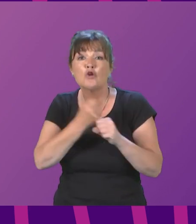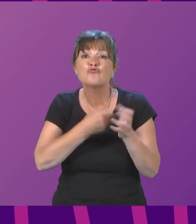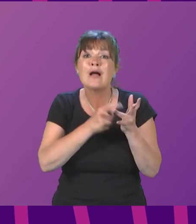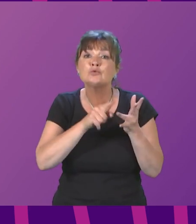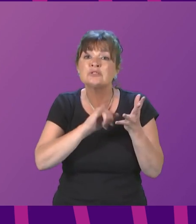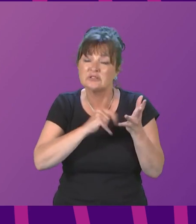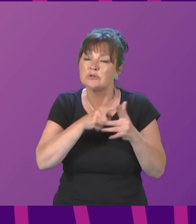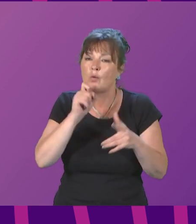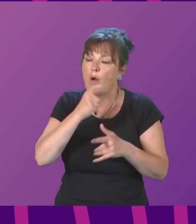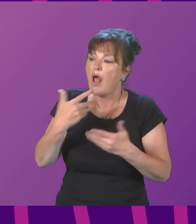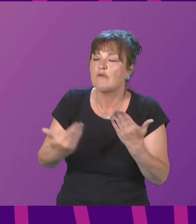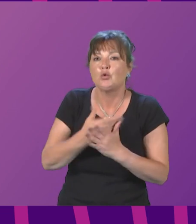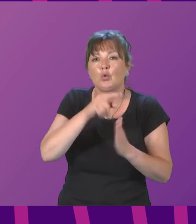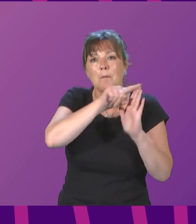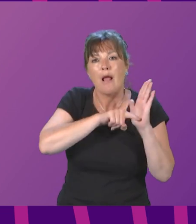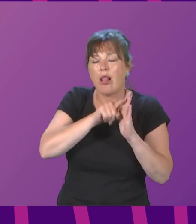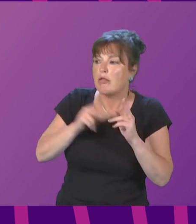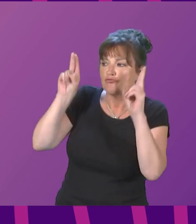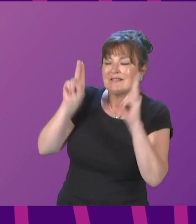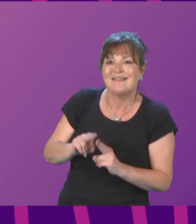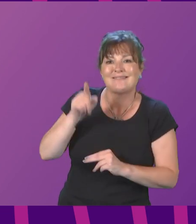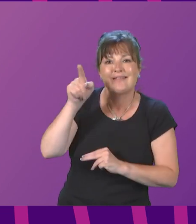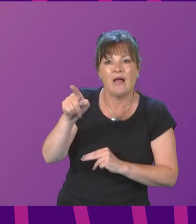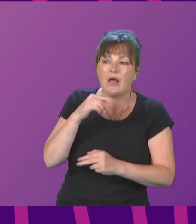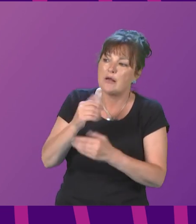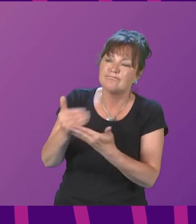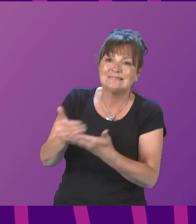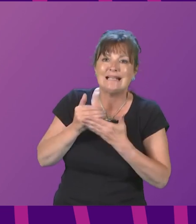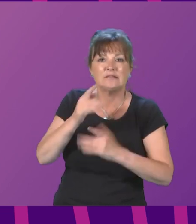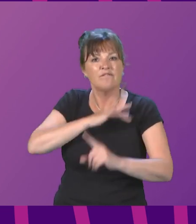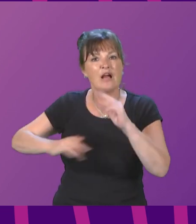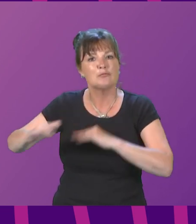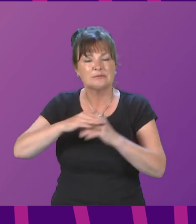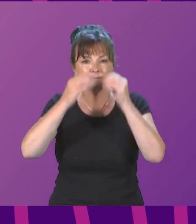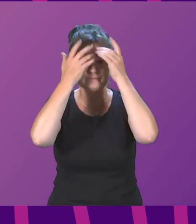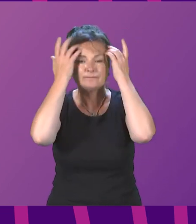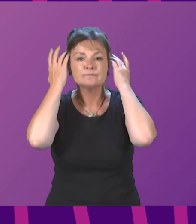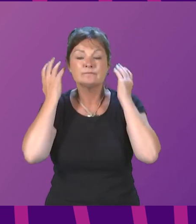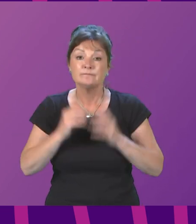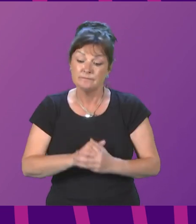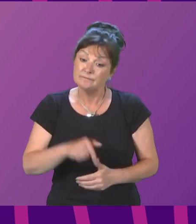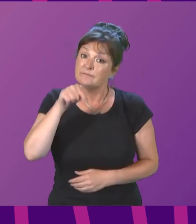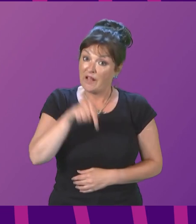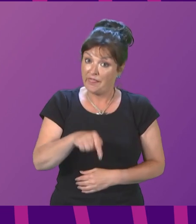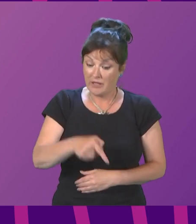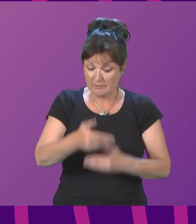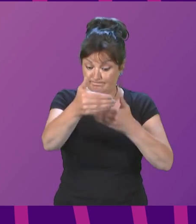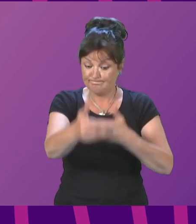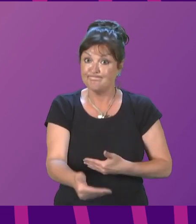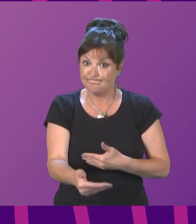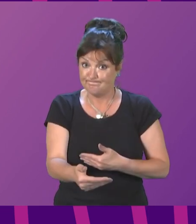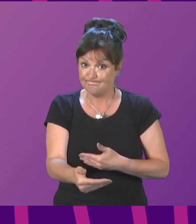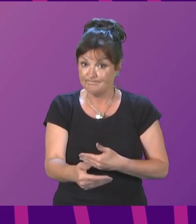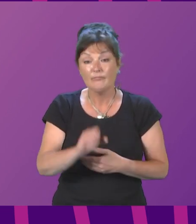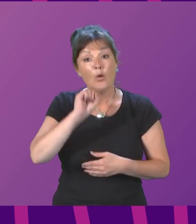environment. Siding officer, in addition to those I have mentioned already, this programme also includes bills for the new devolved tax